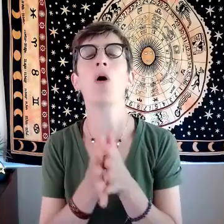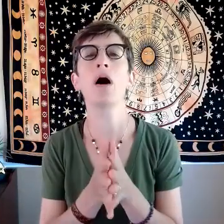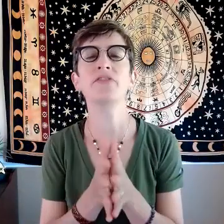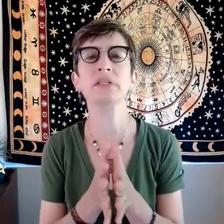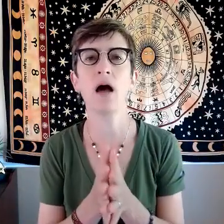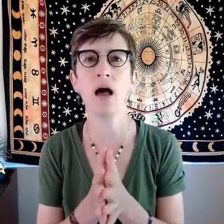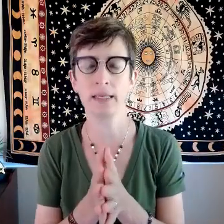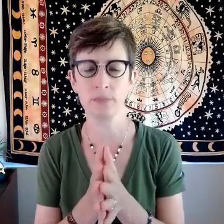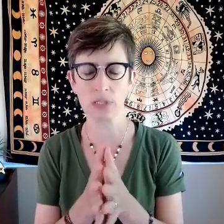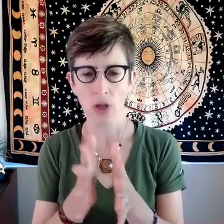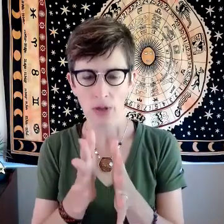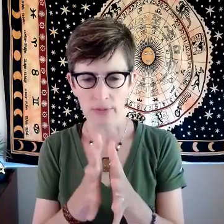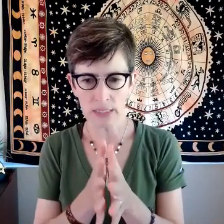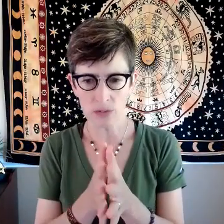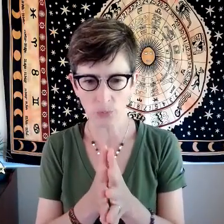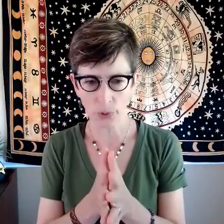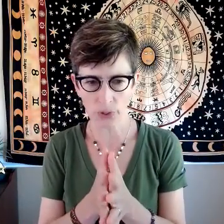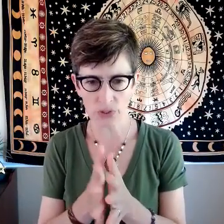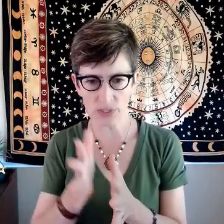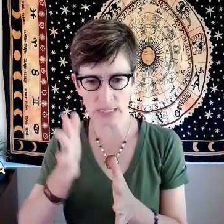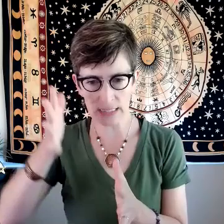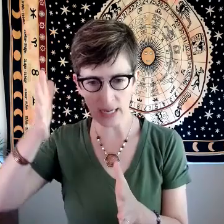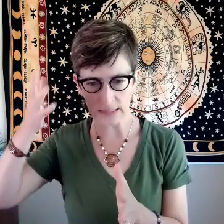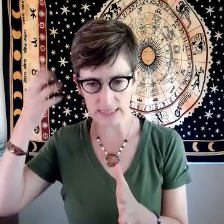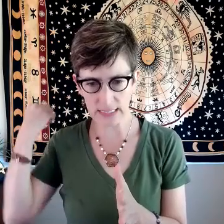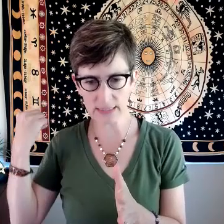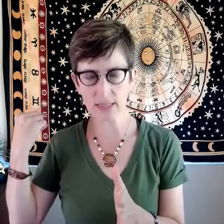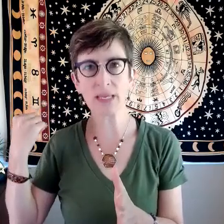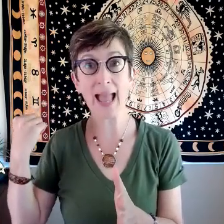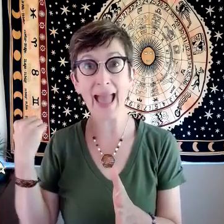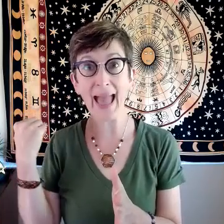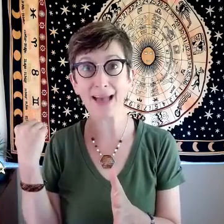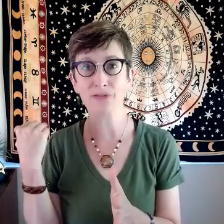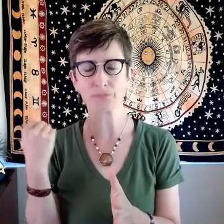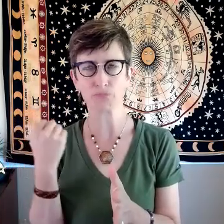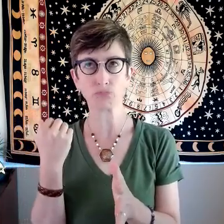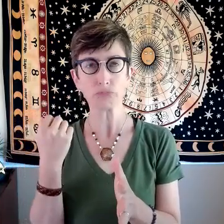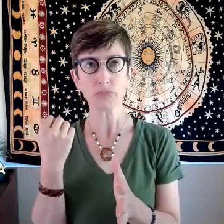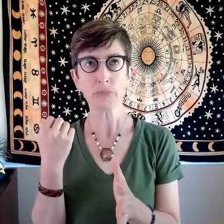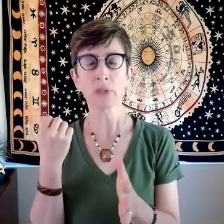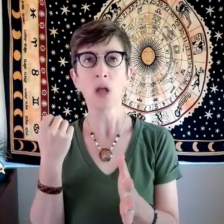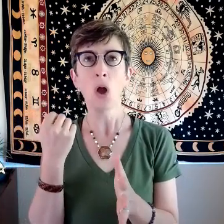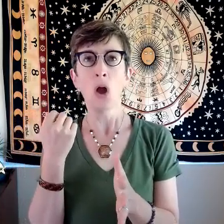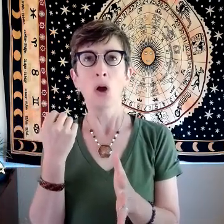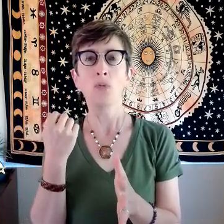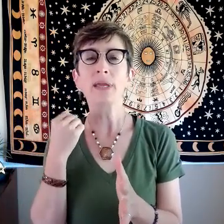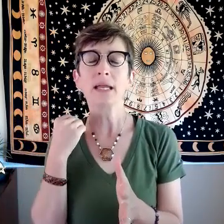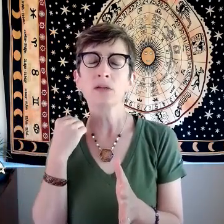oftentimes these words these ideas that we have we can